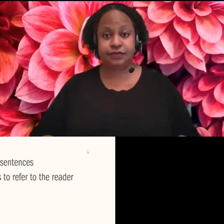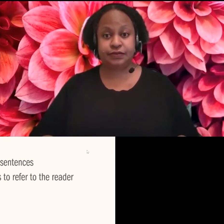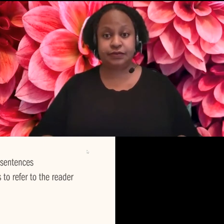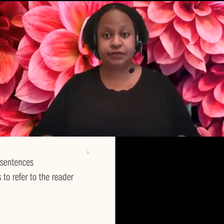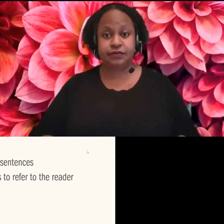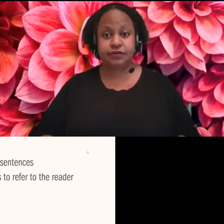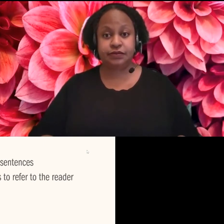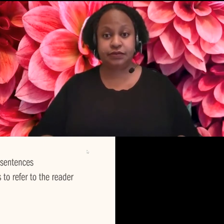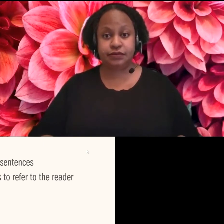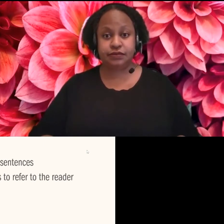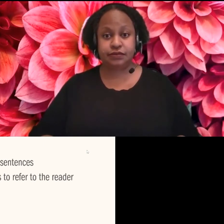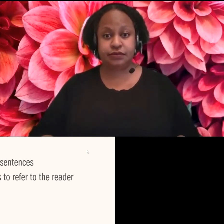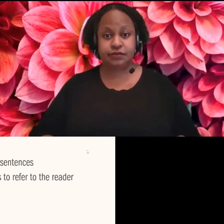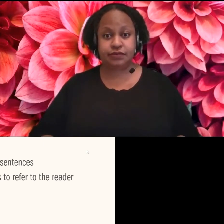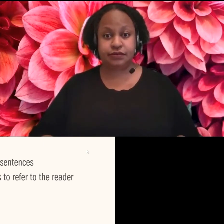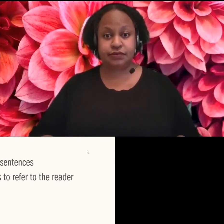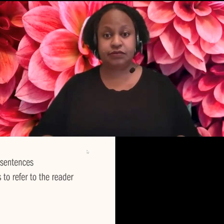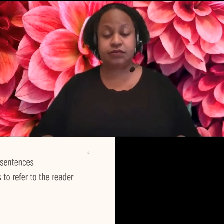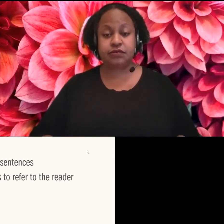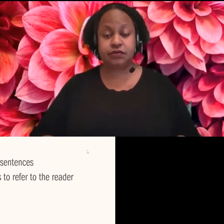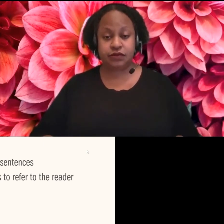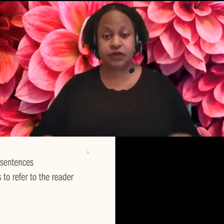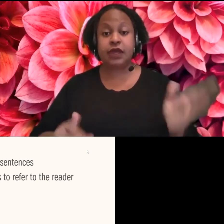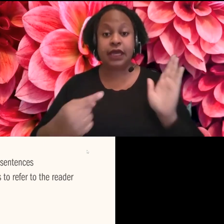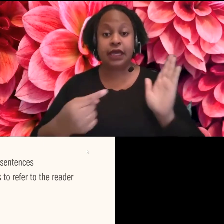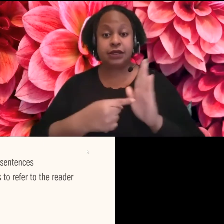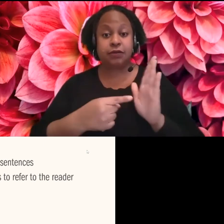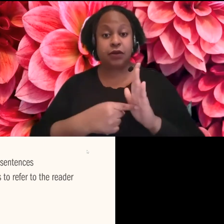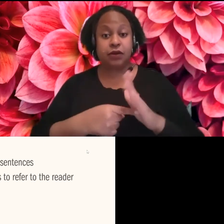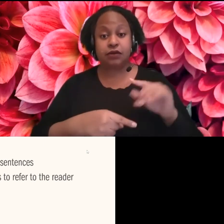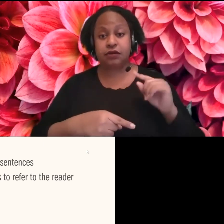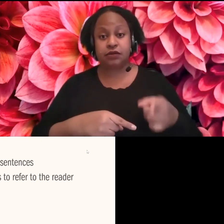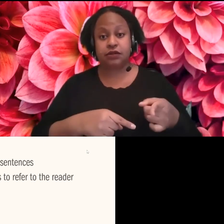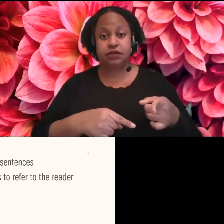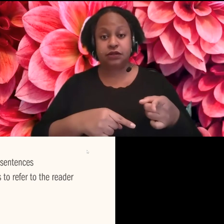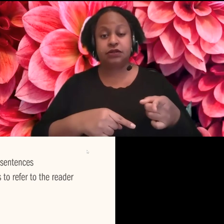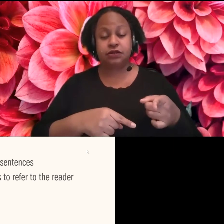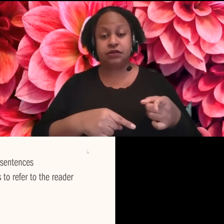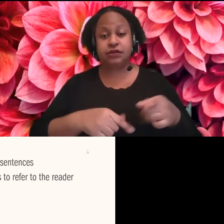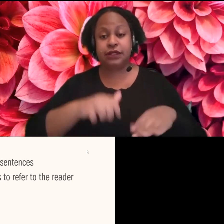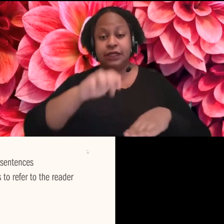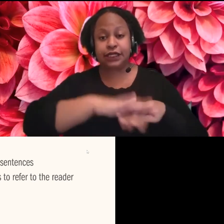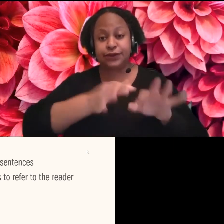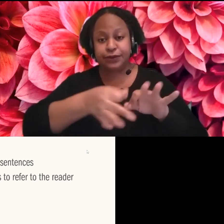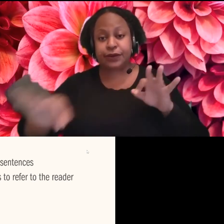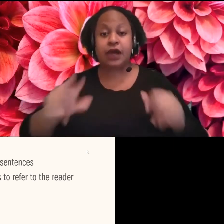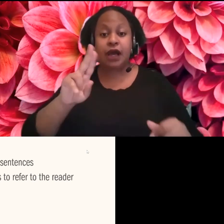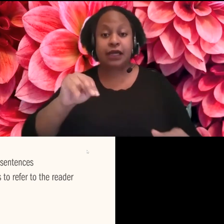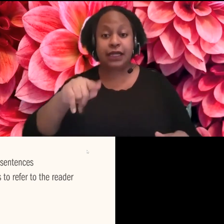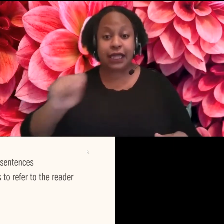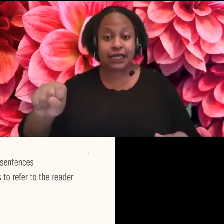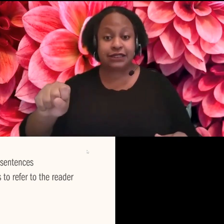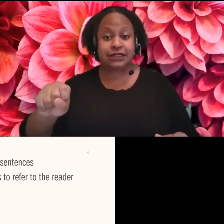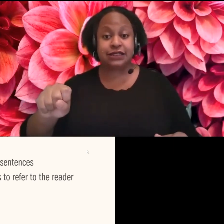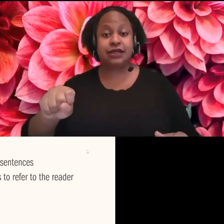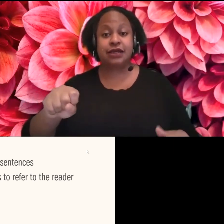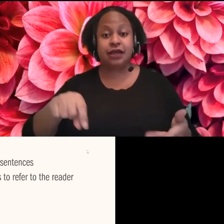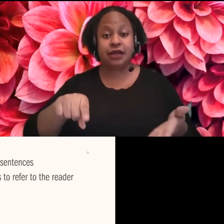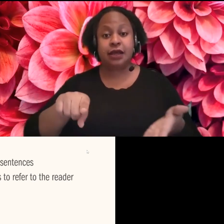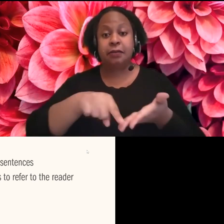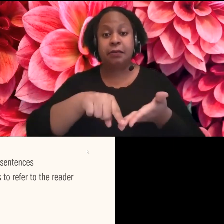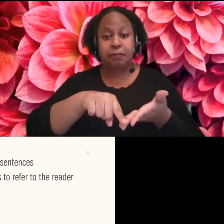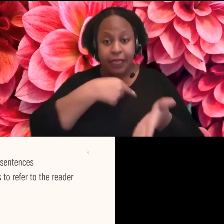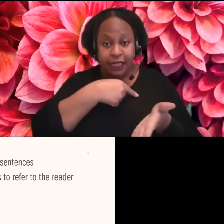unless the payment is made of, uh, a fine will occur, you'd say you need to pay